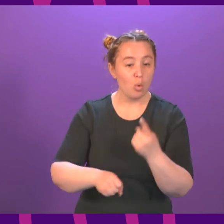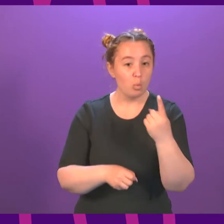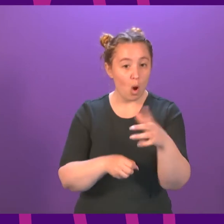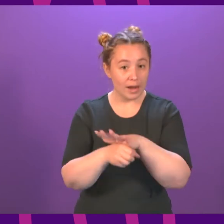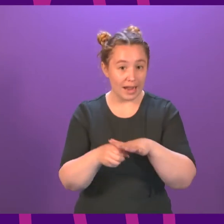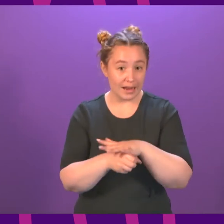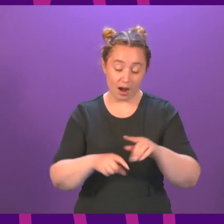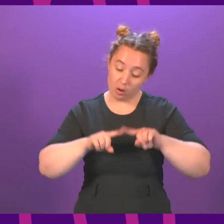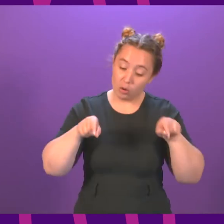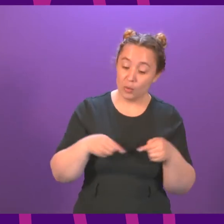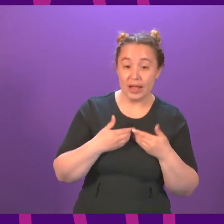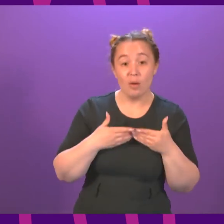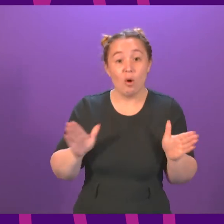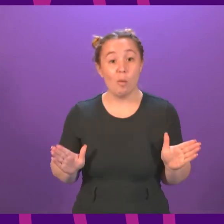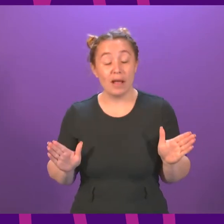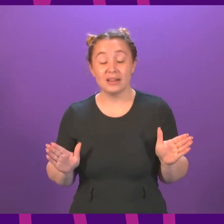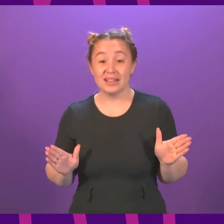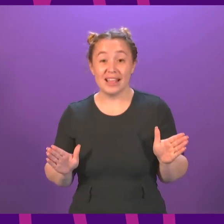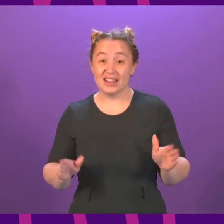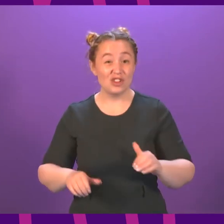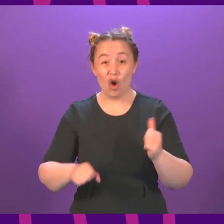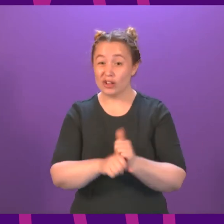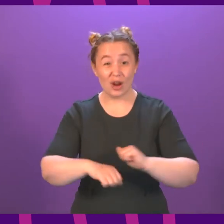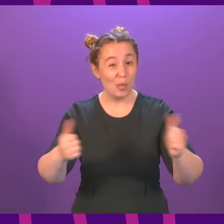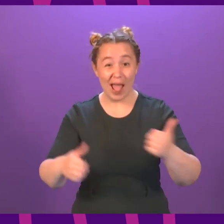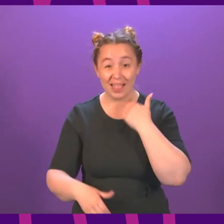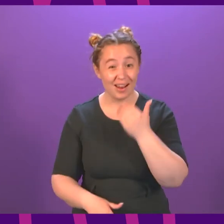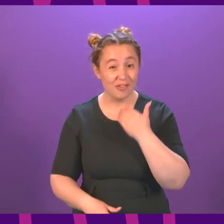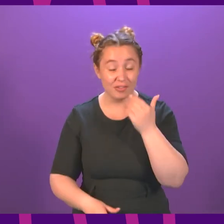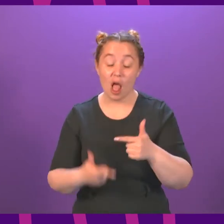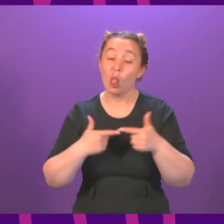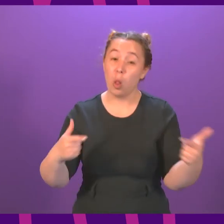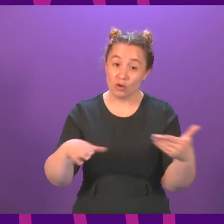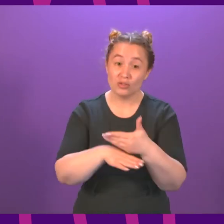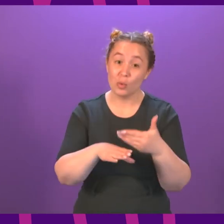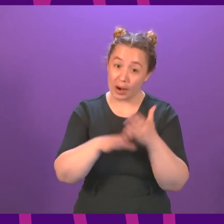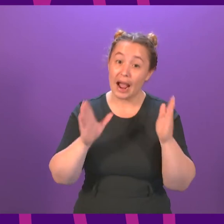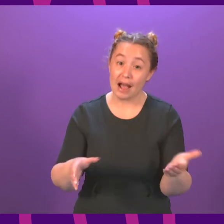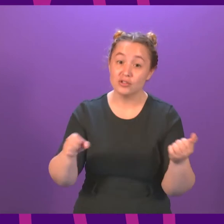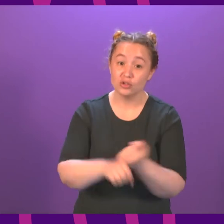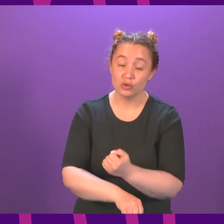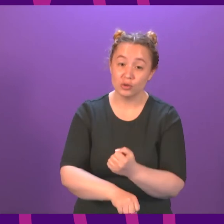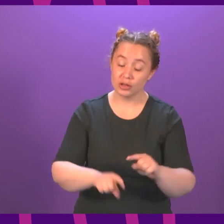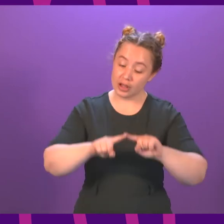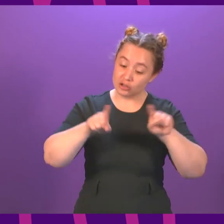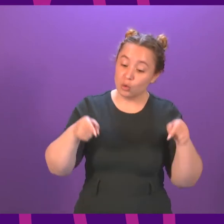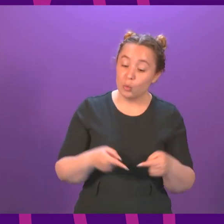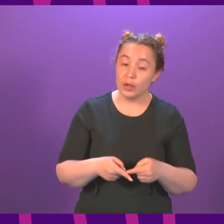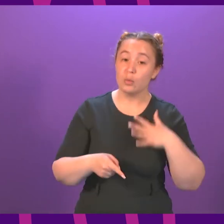one of the areas where, candidly, we have not yet done well enough. There is lots of work to be done here. We are determined to